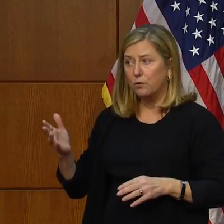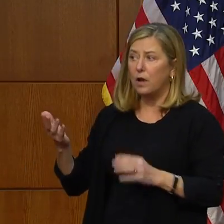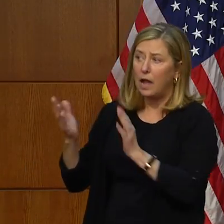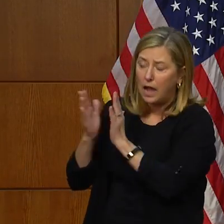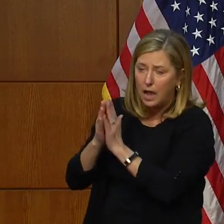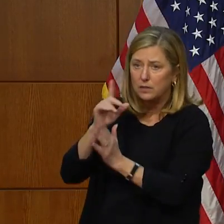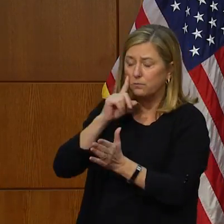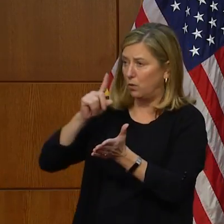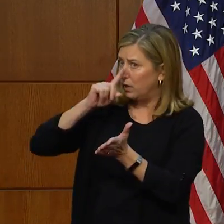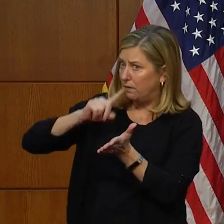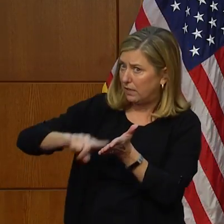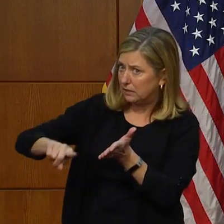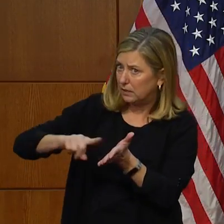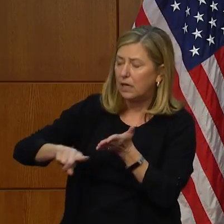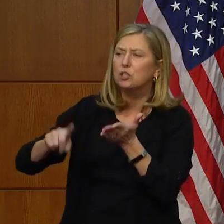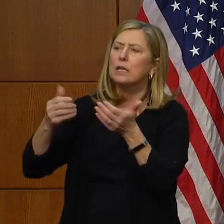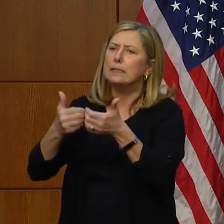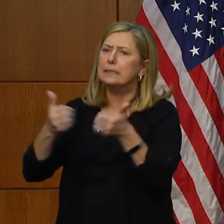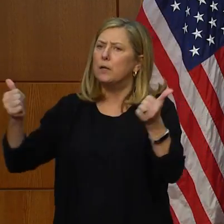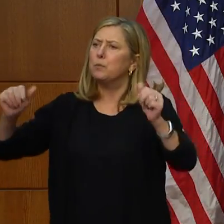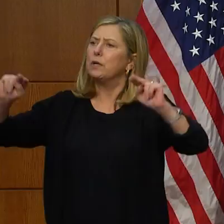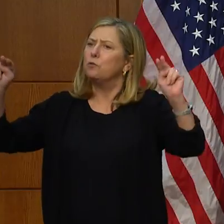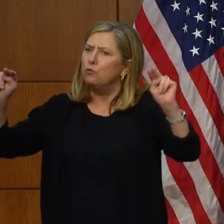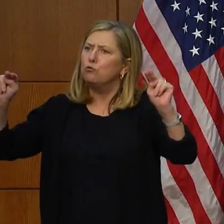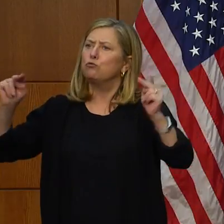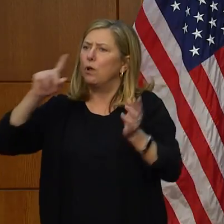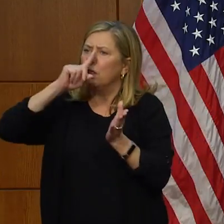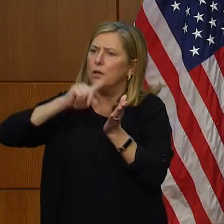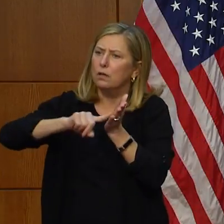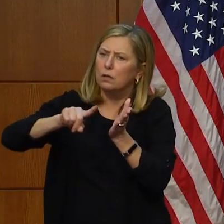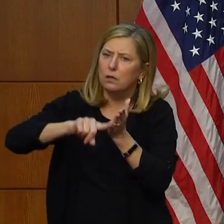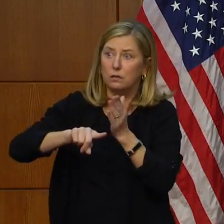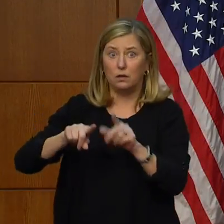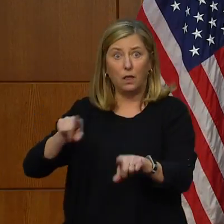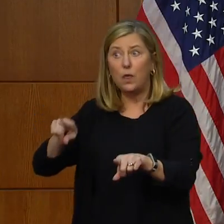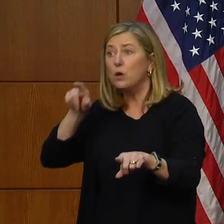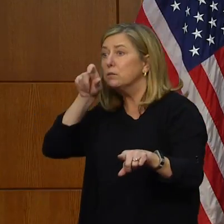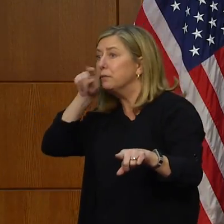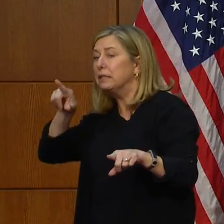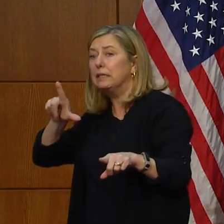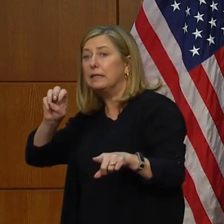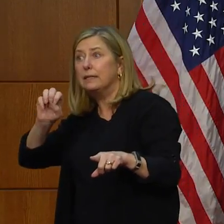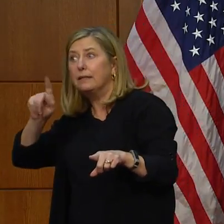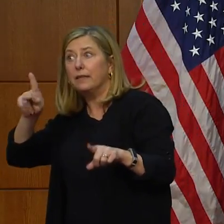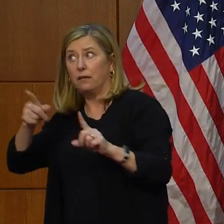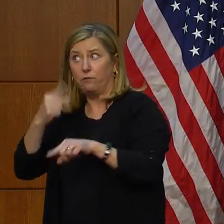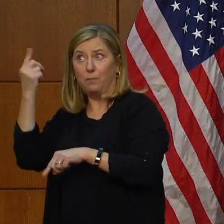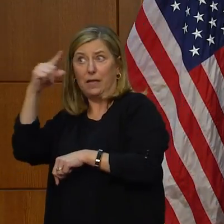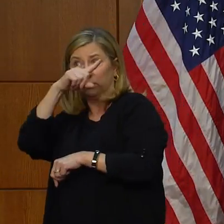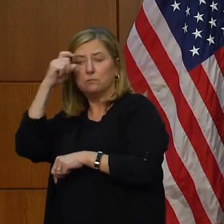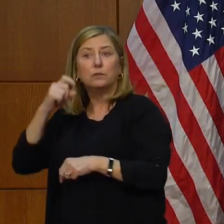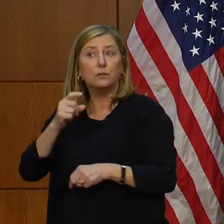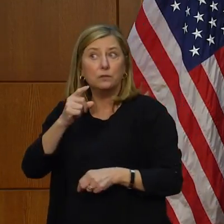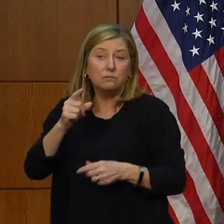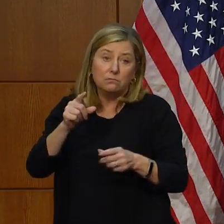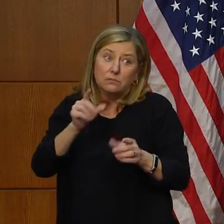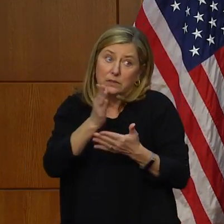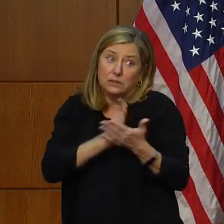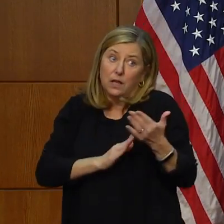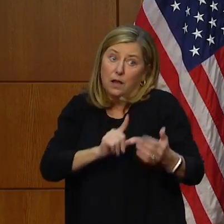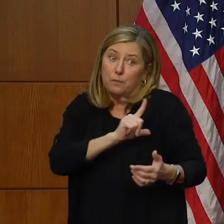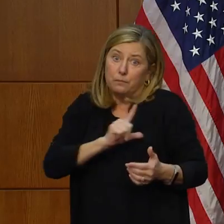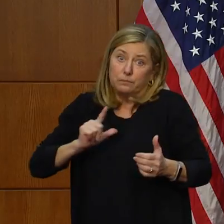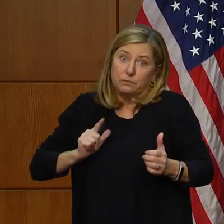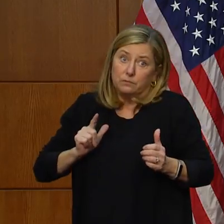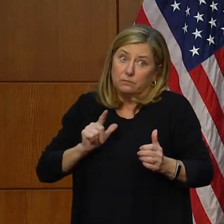an investigation, an independent investigation. We have leaks starting last summer, including by members of the general assembly, that violate